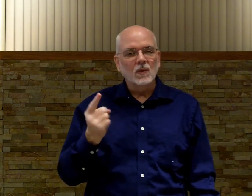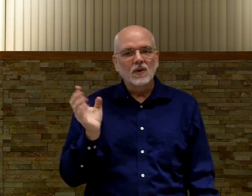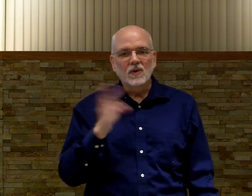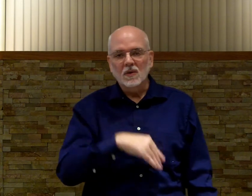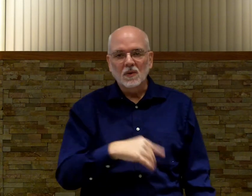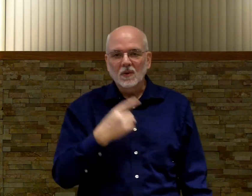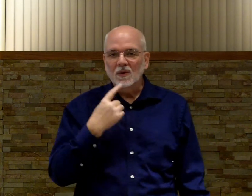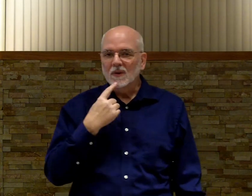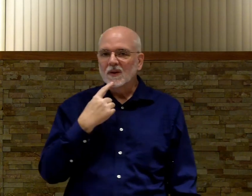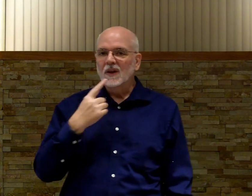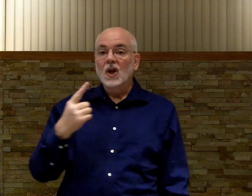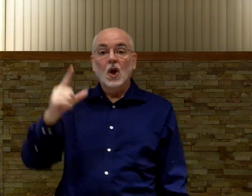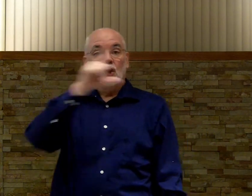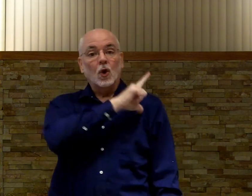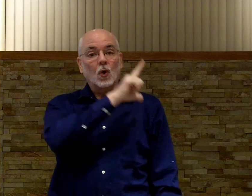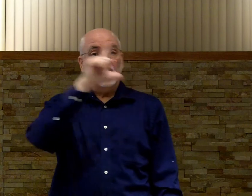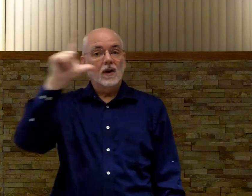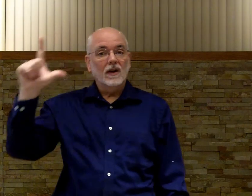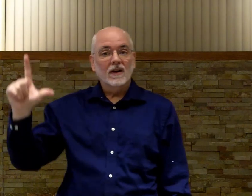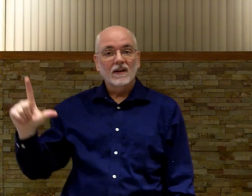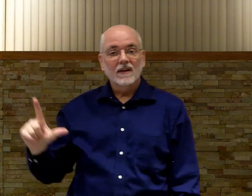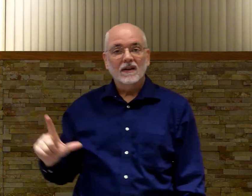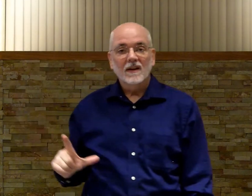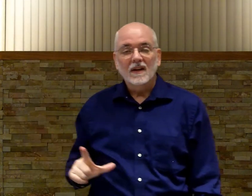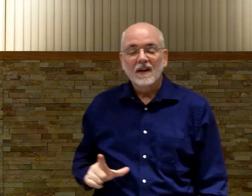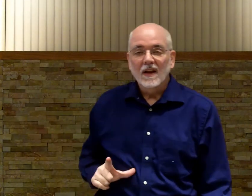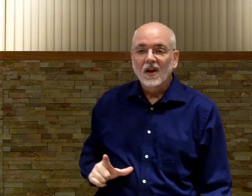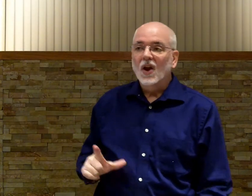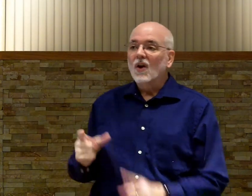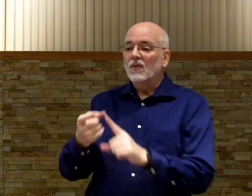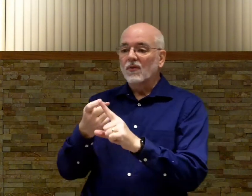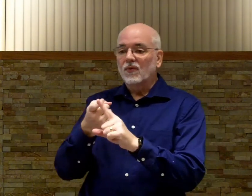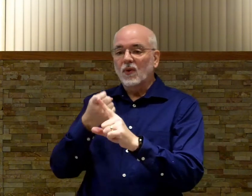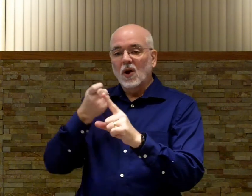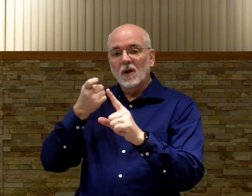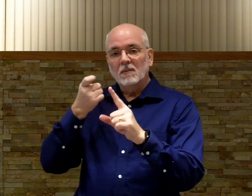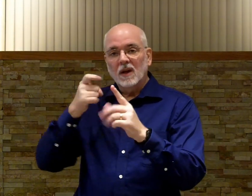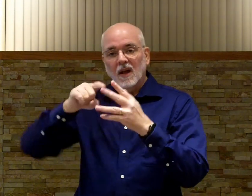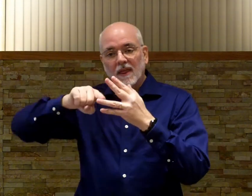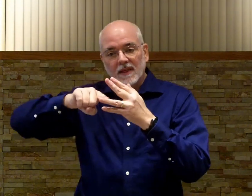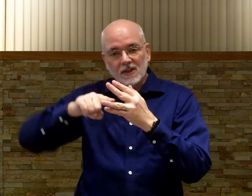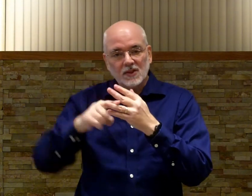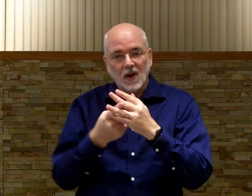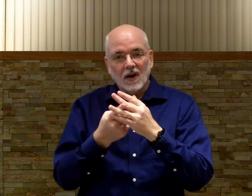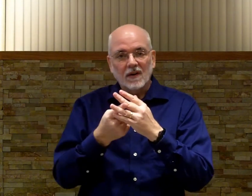the word to. Lord, from the start.